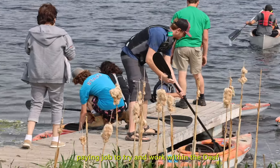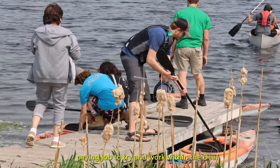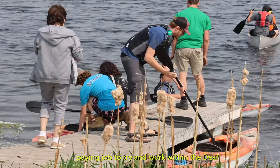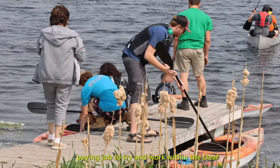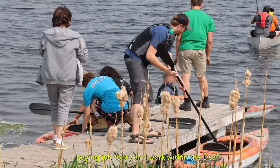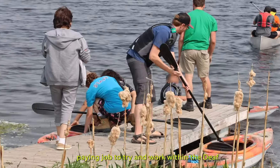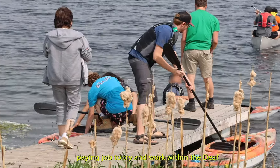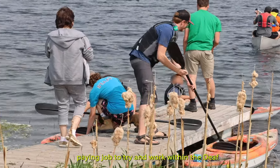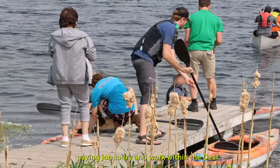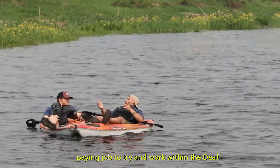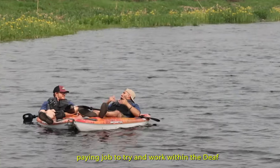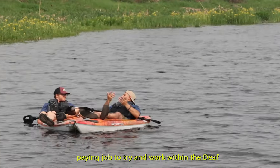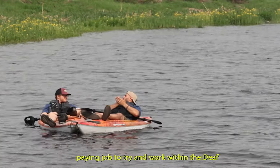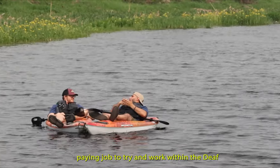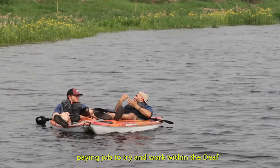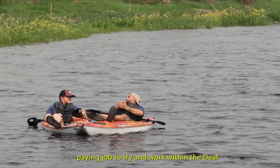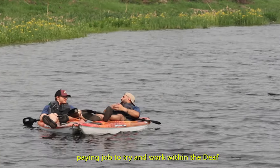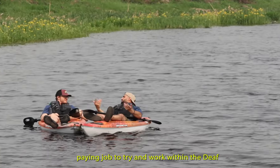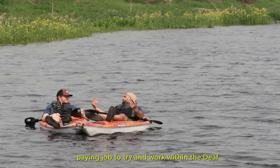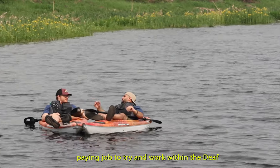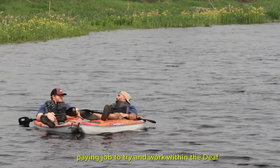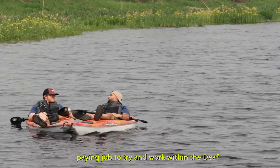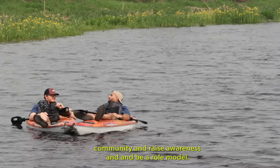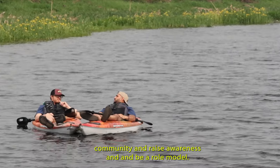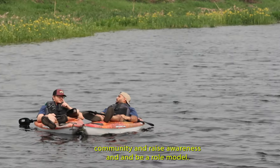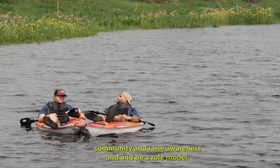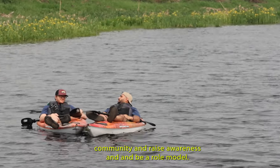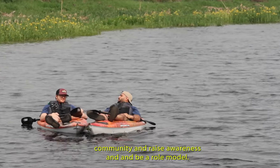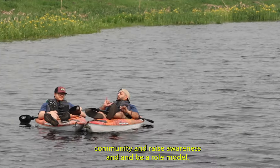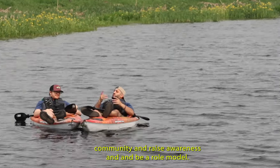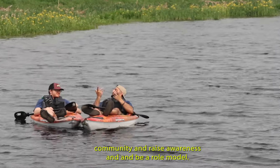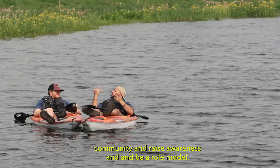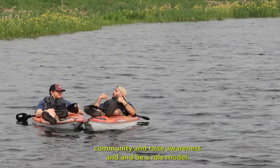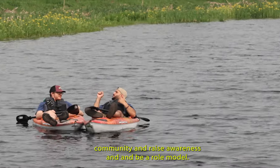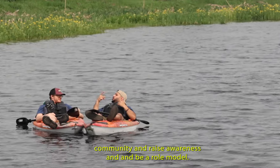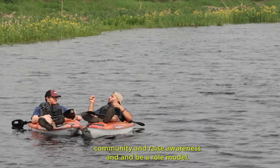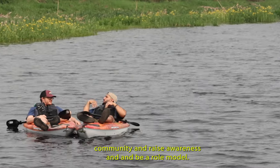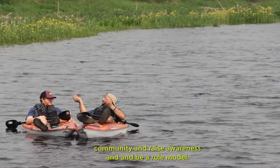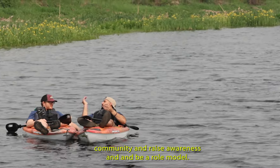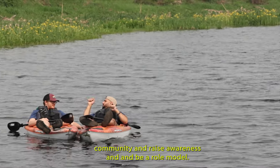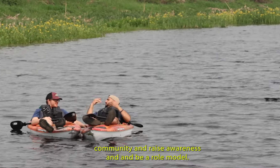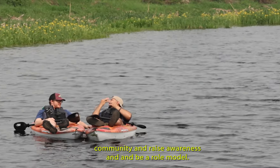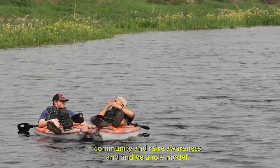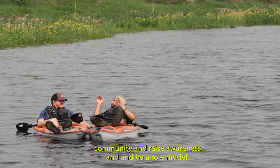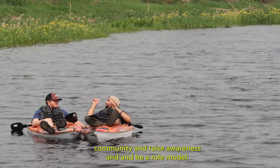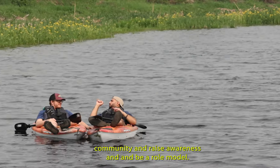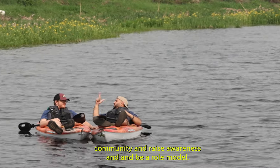job to try and work within the deaf community and raise awareness and, and be a role